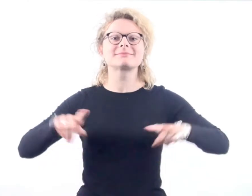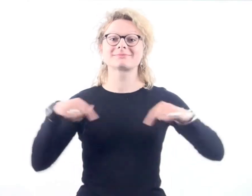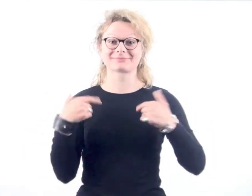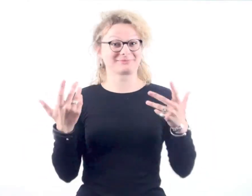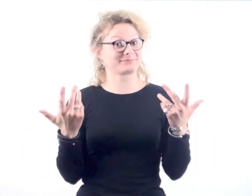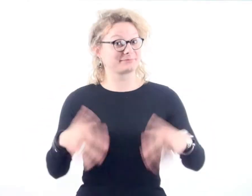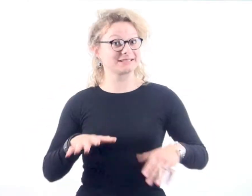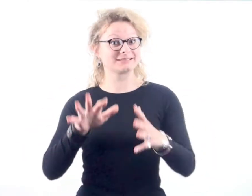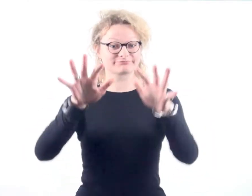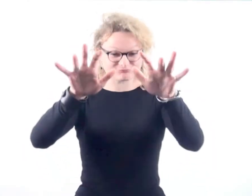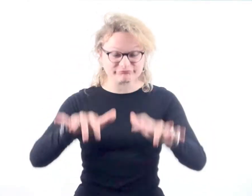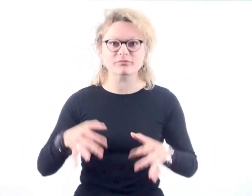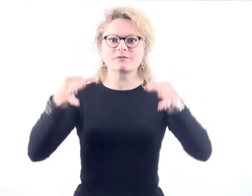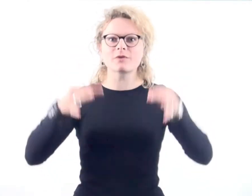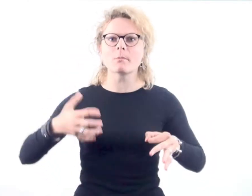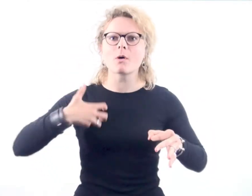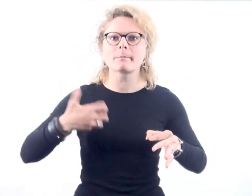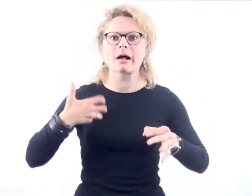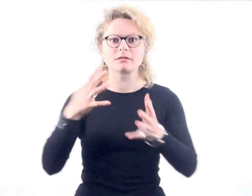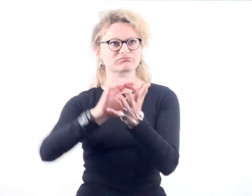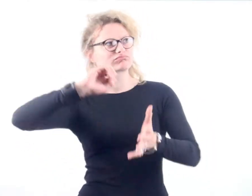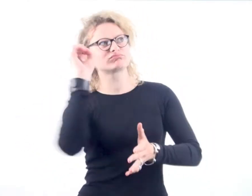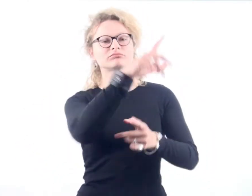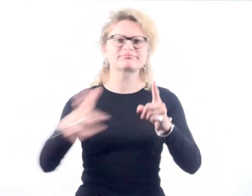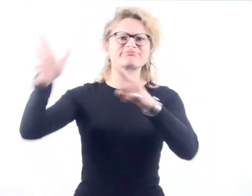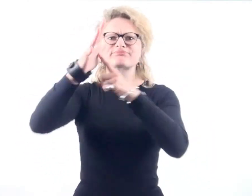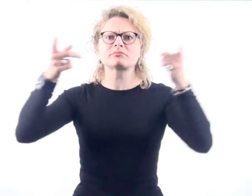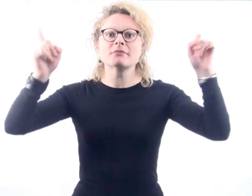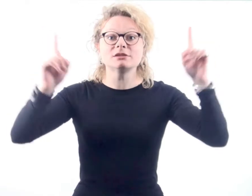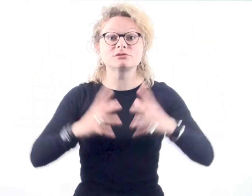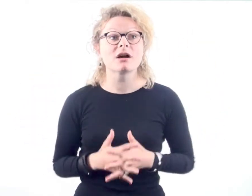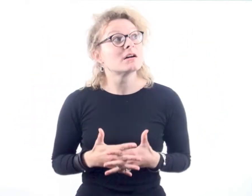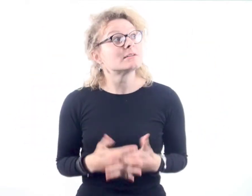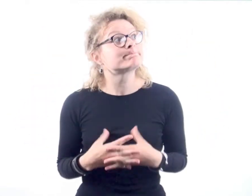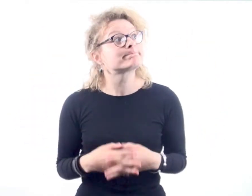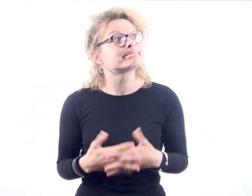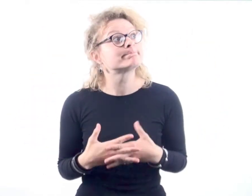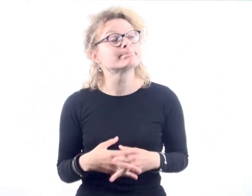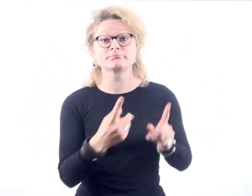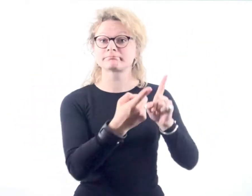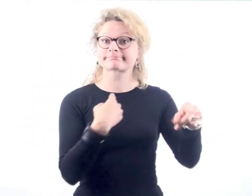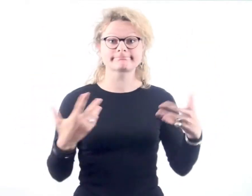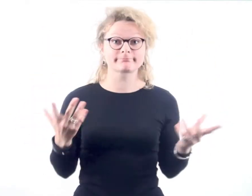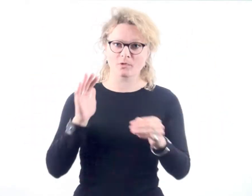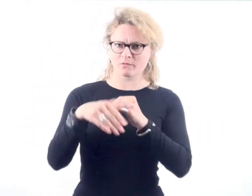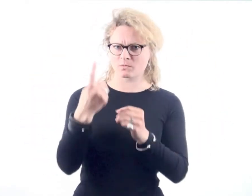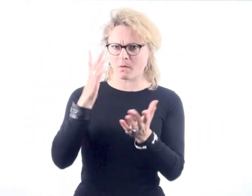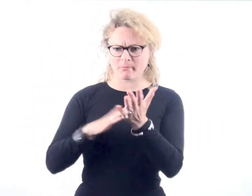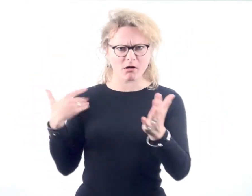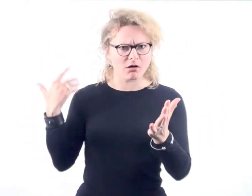We have all typed up letters of complaint, which are formal, which we've sent to the head of Access to Work. To date, we've had no reply